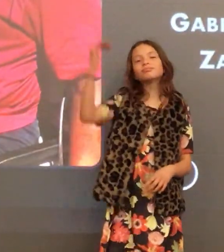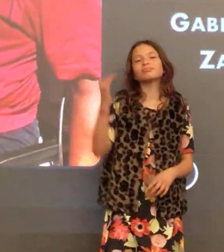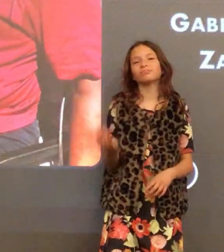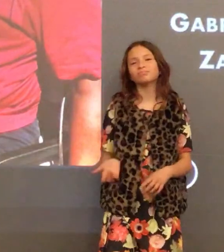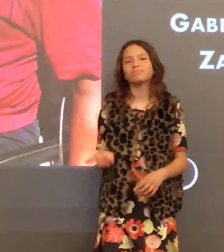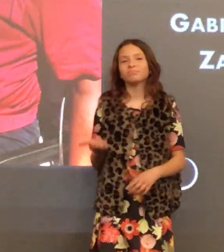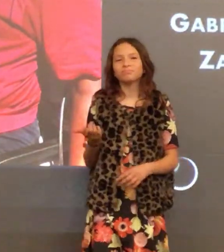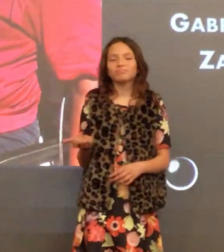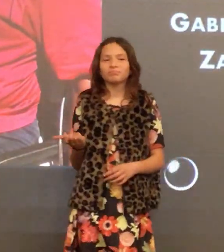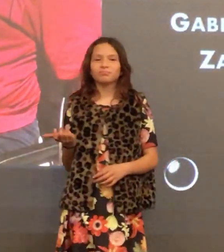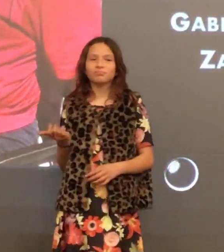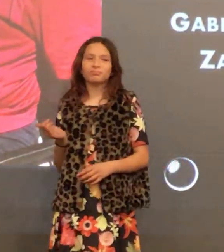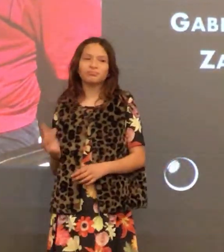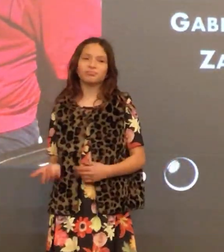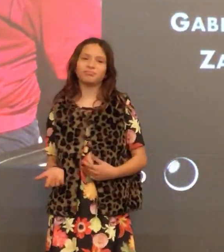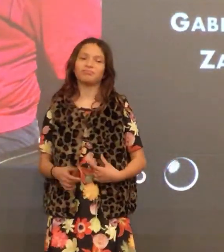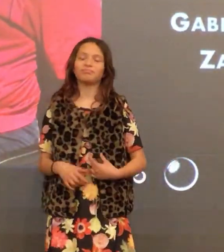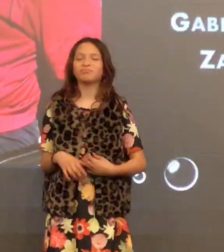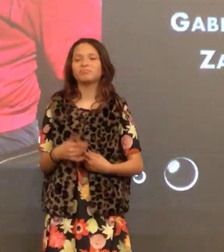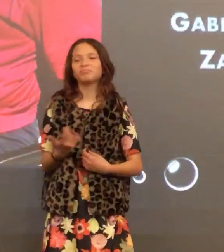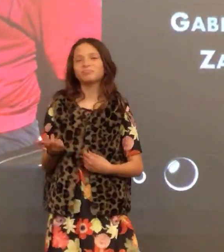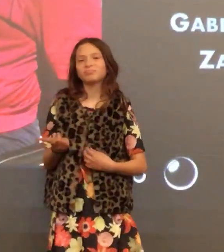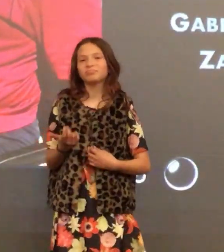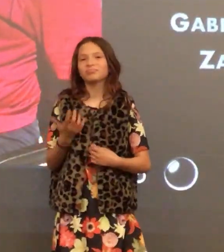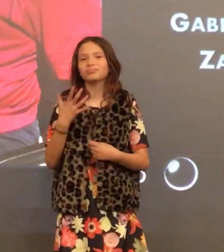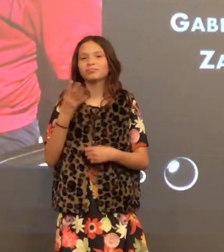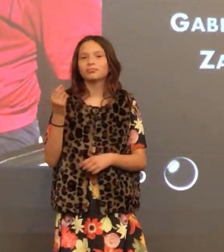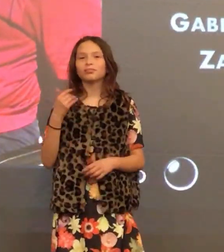Don has known me since I was a little bitty thing.